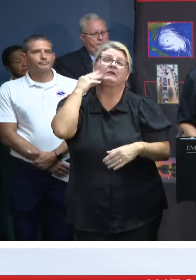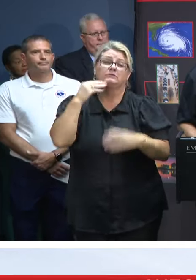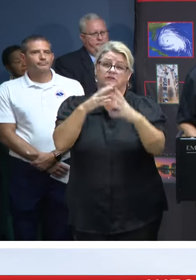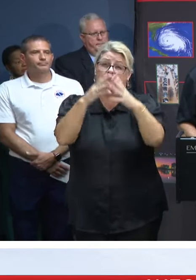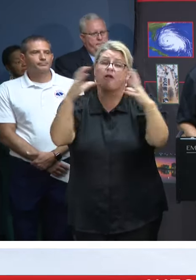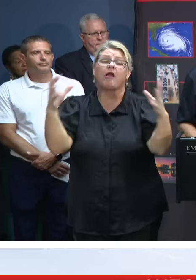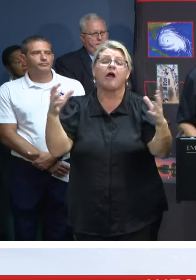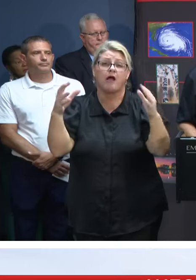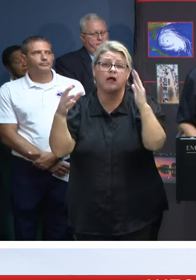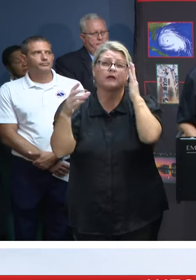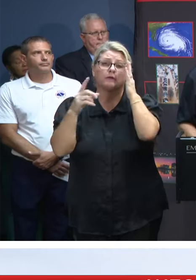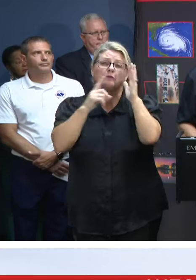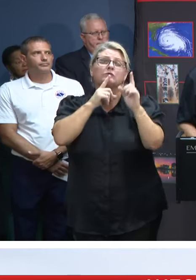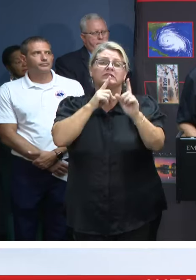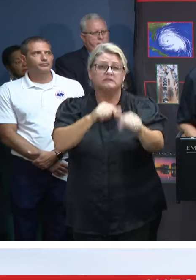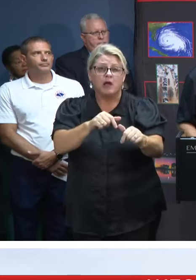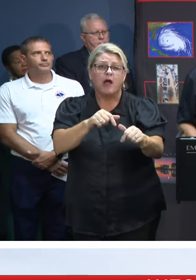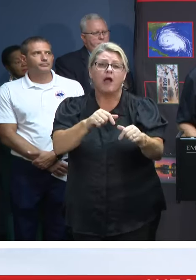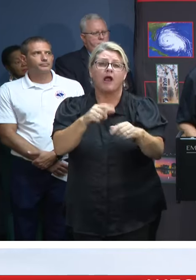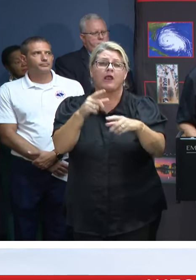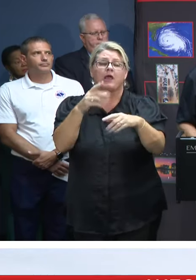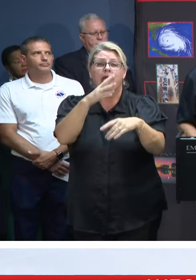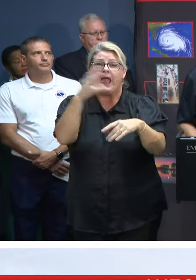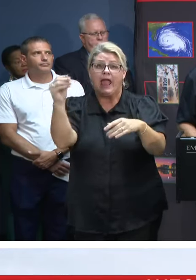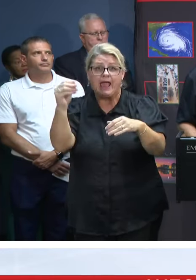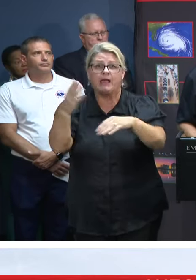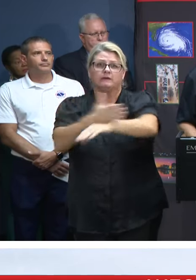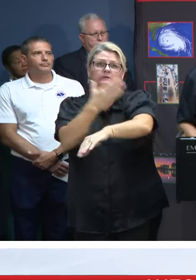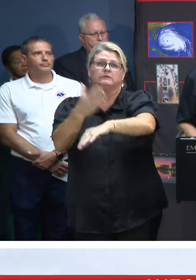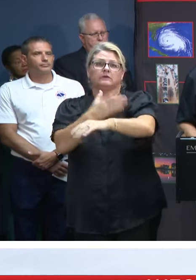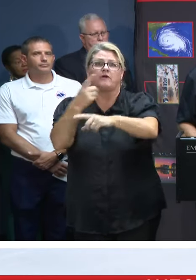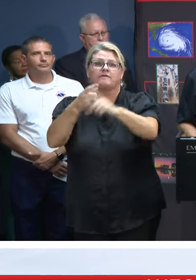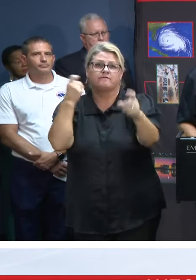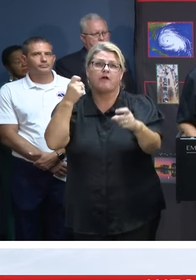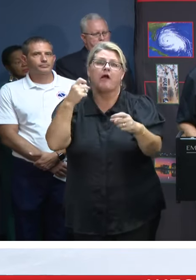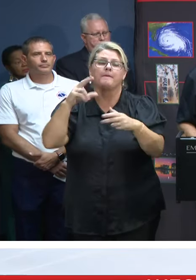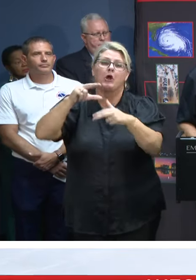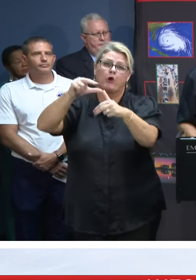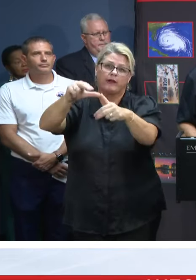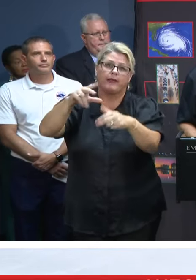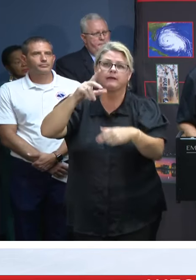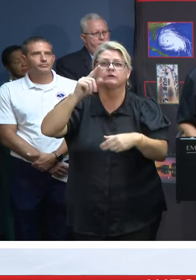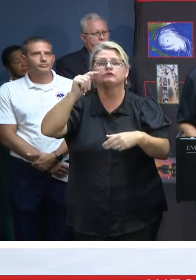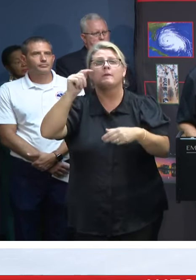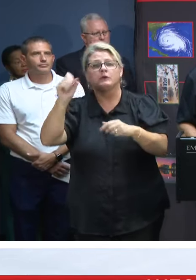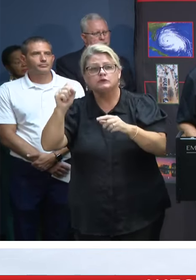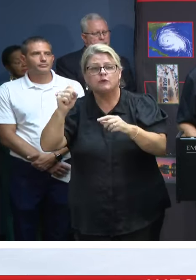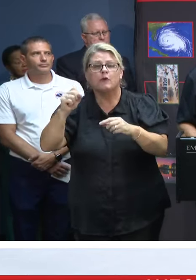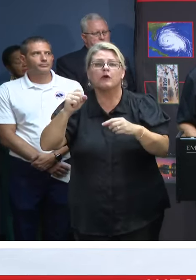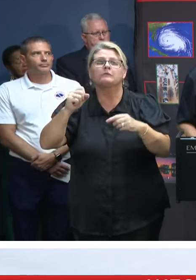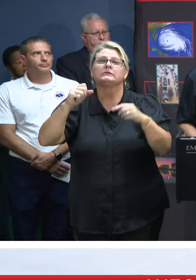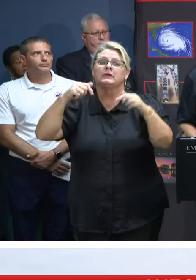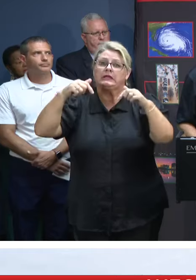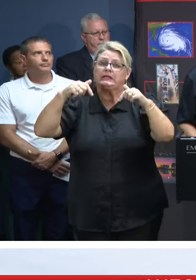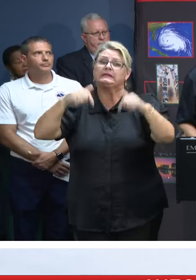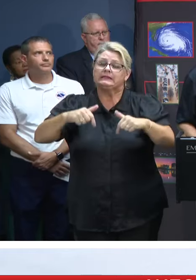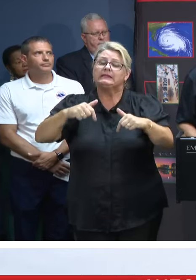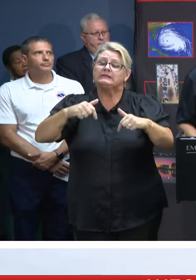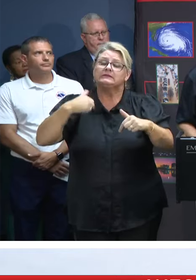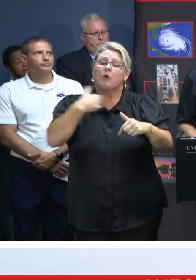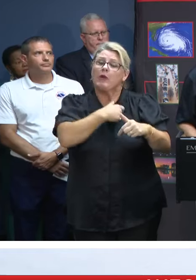responding to, and recovering from hurricanes and tropical storms over the past several years, and this experience remains our greatest strength,